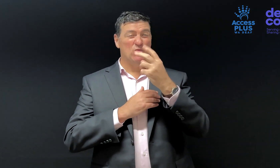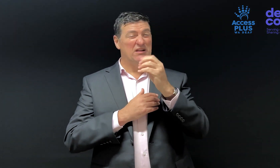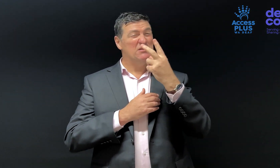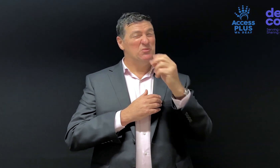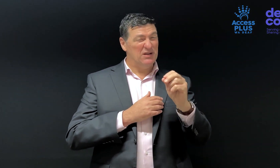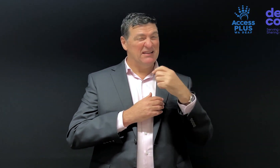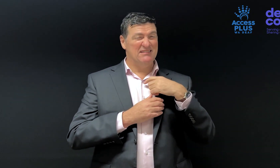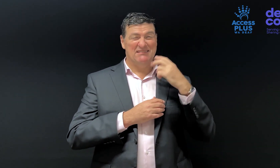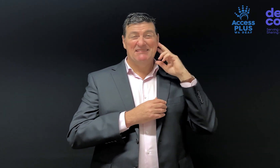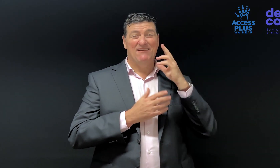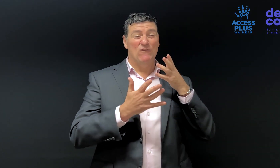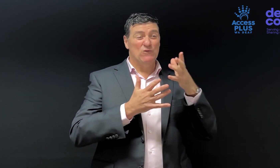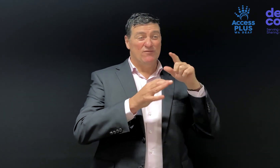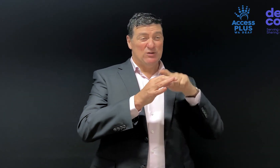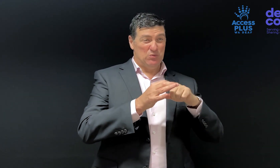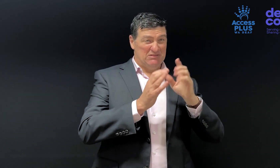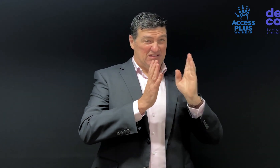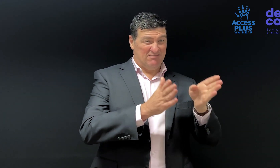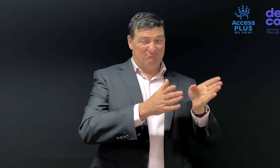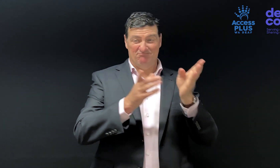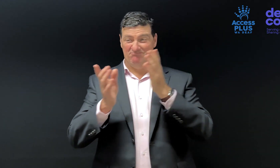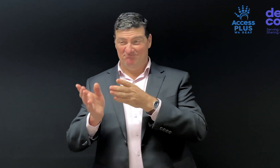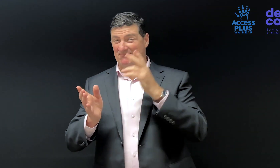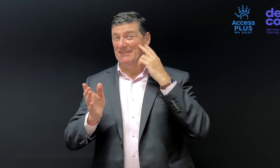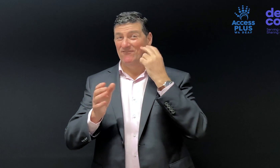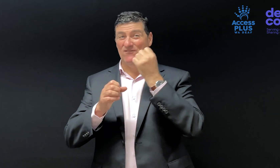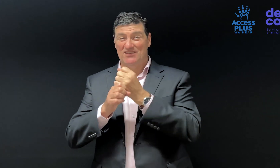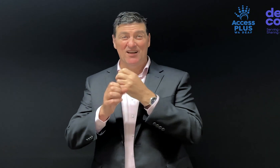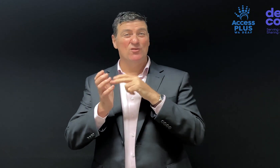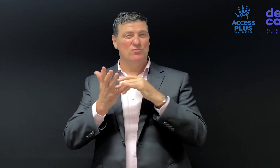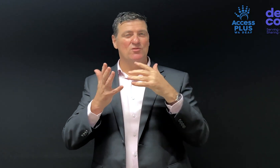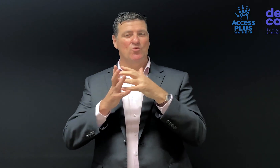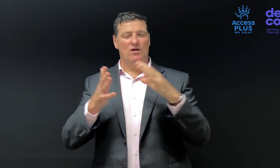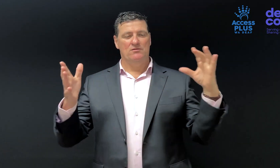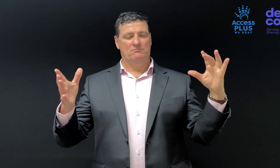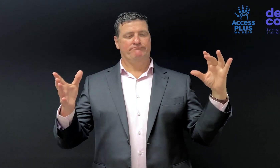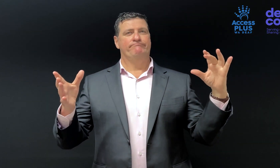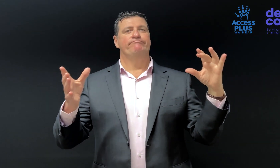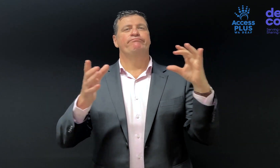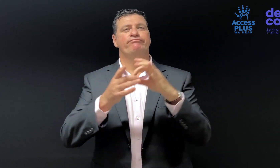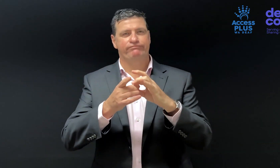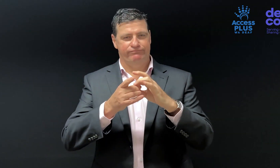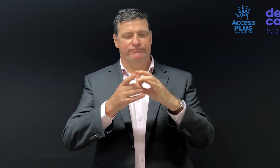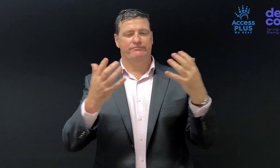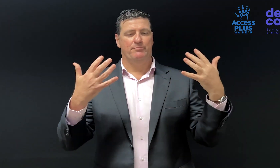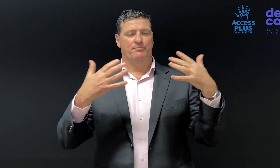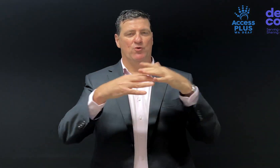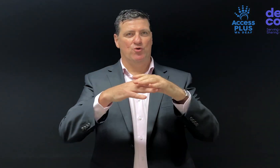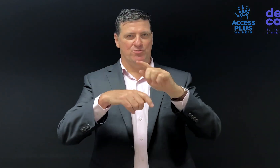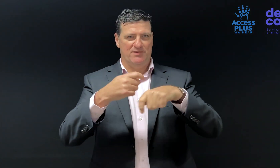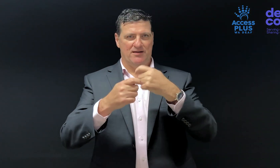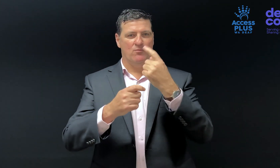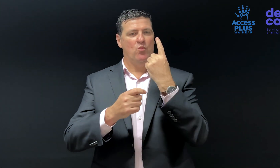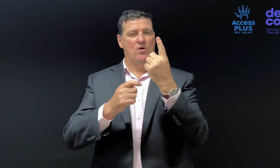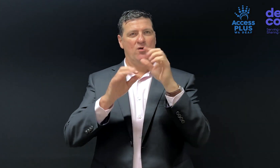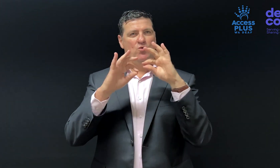In 2020 Deaf Services Queensland and the Deaf Society of New South Wales came together and merged to become one